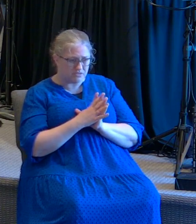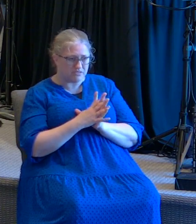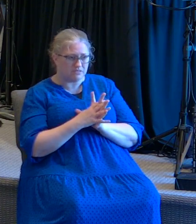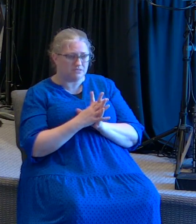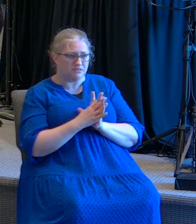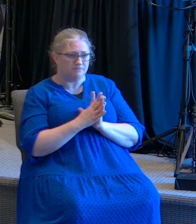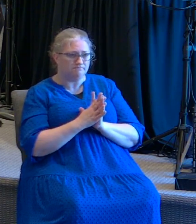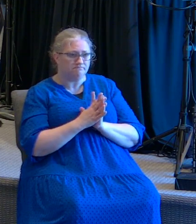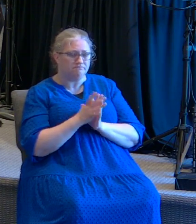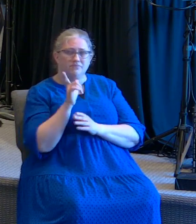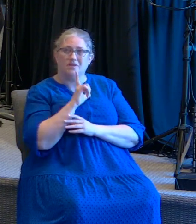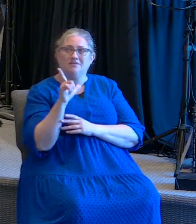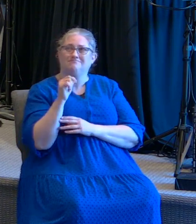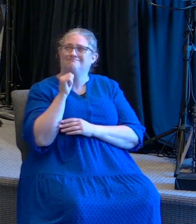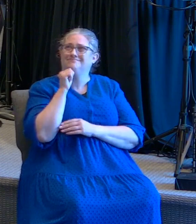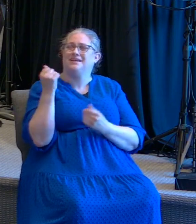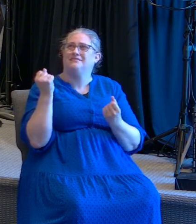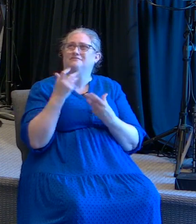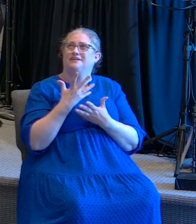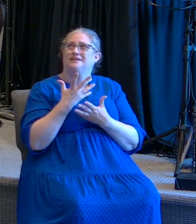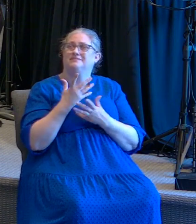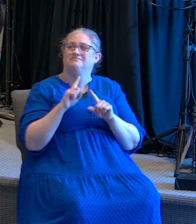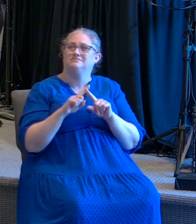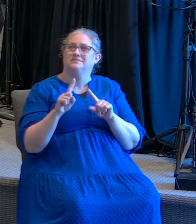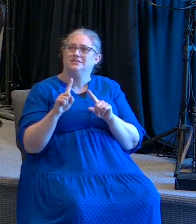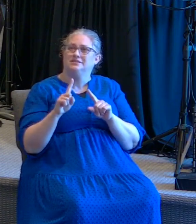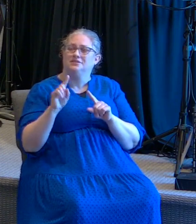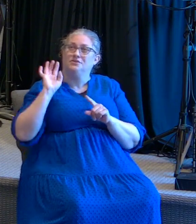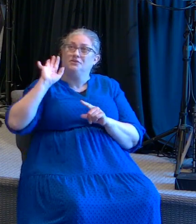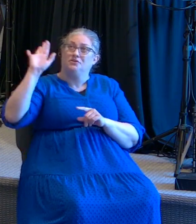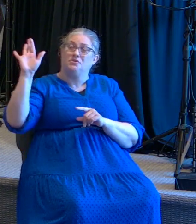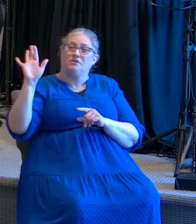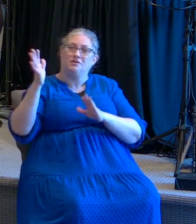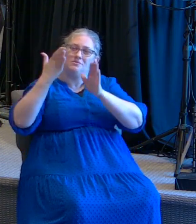Lord I'm not afraid but your glory just entered this room